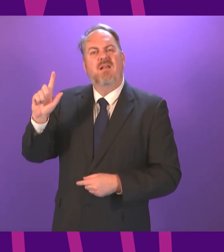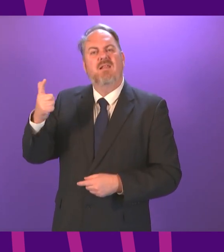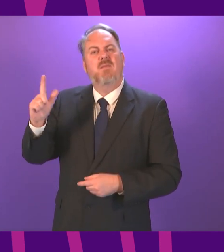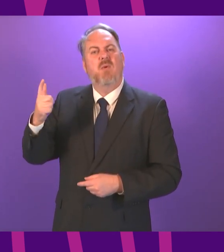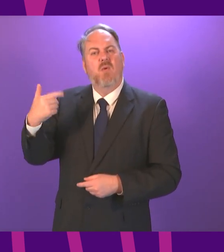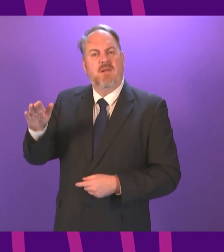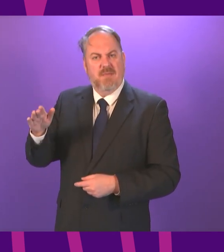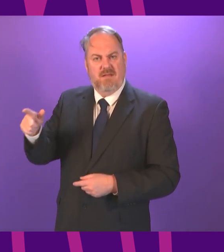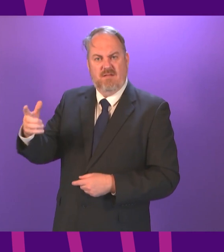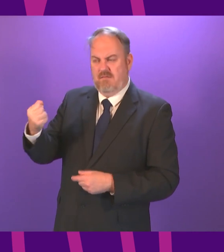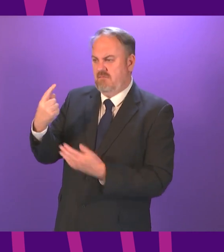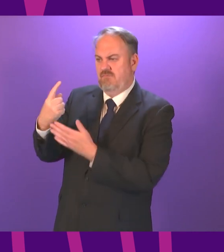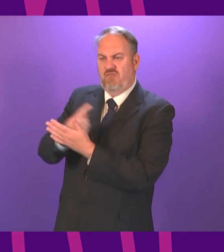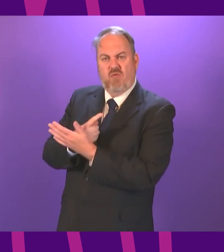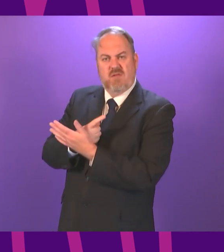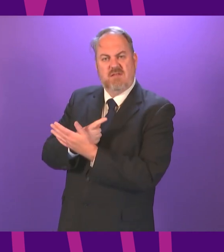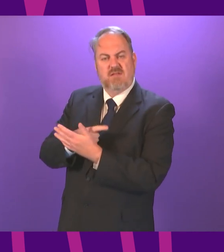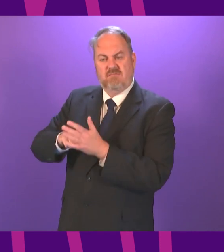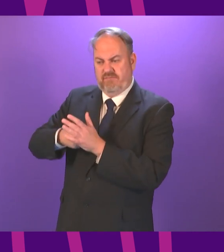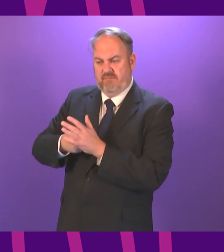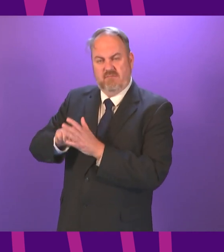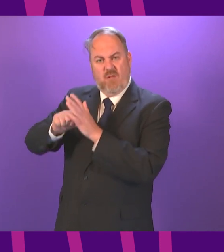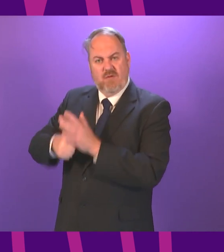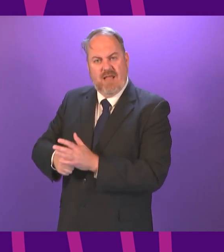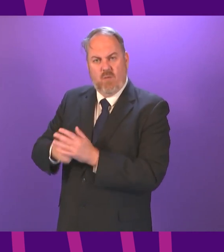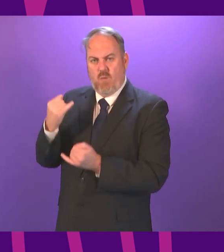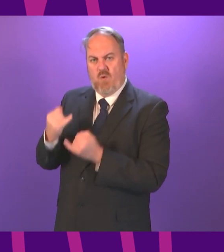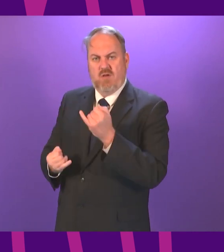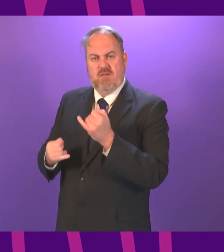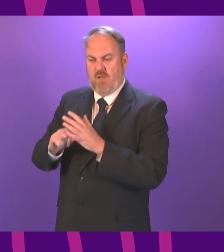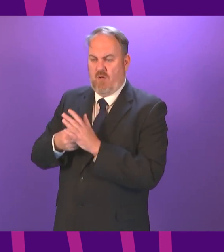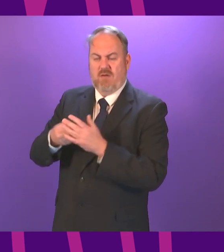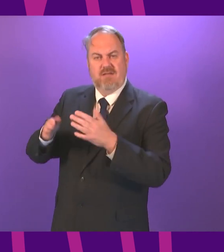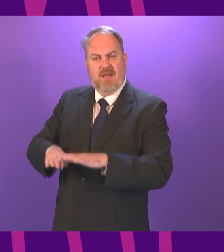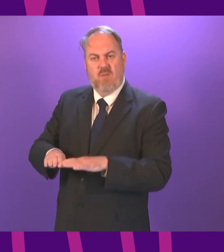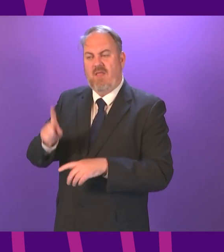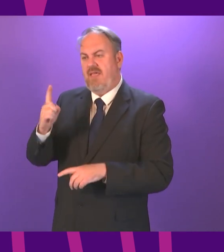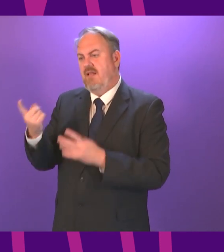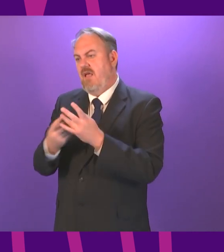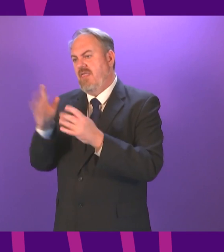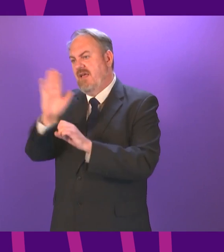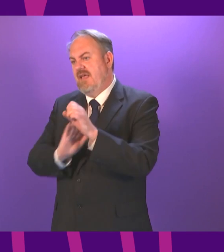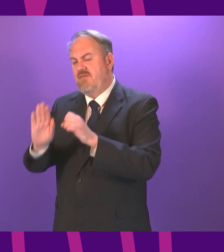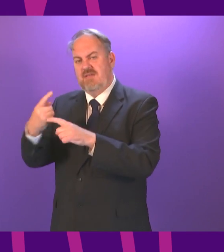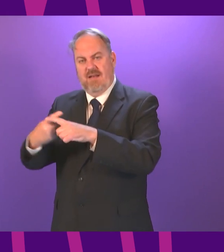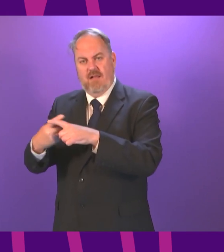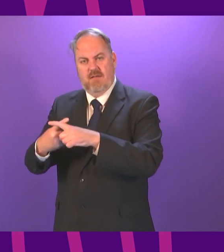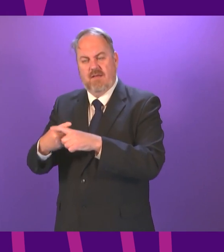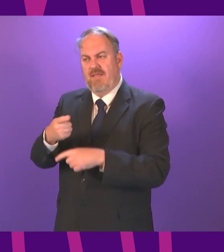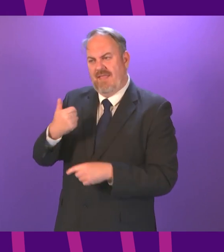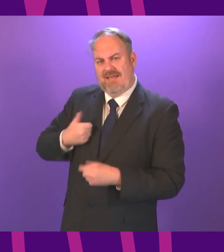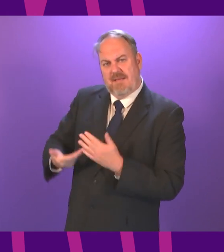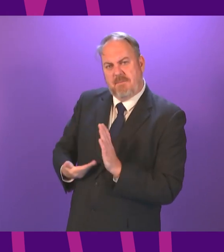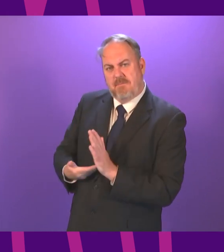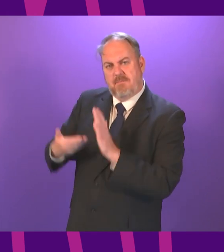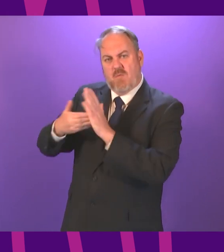restrictions compared to the rest of England, those two cities rightly fought for extra business support for their communities. We need extra business support in the city